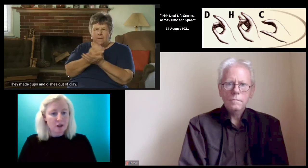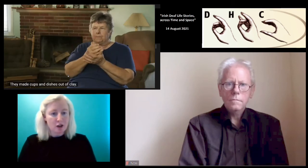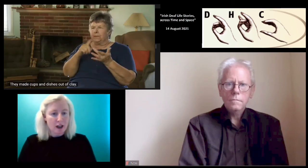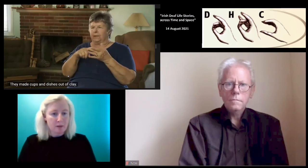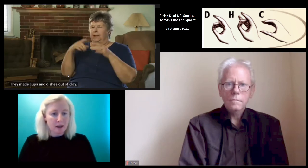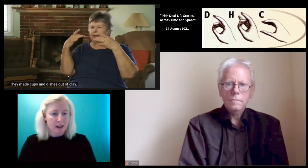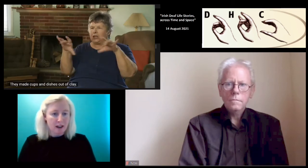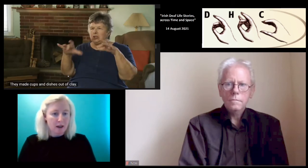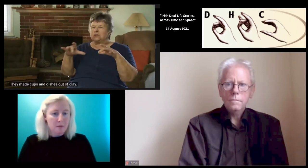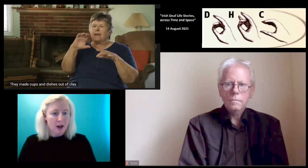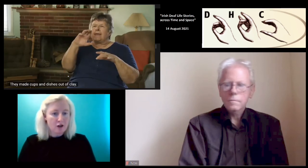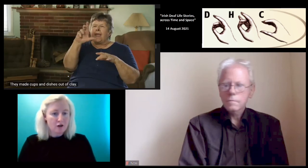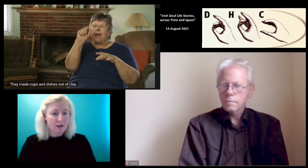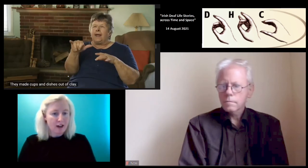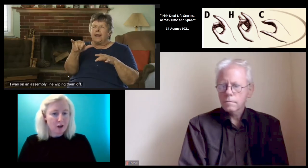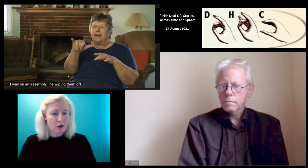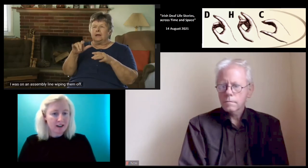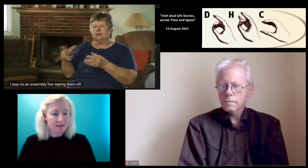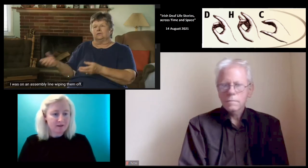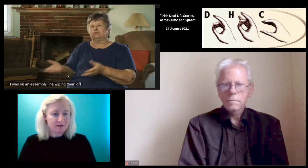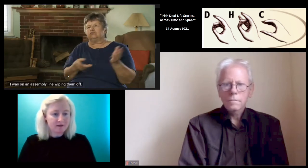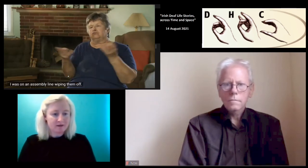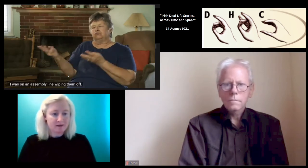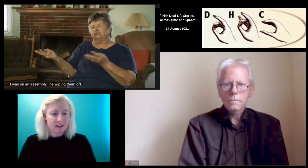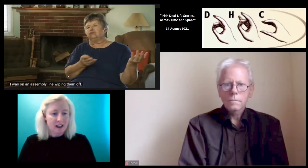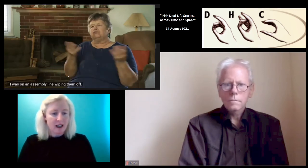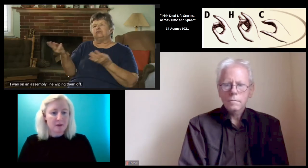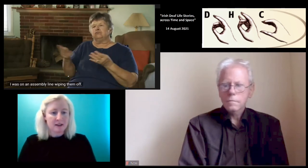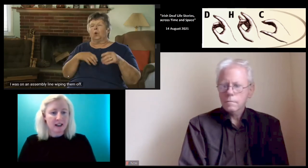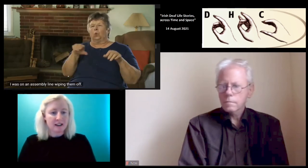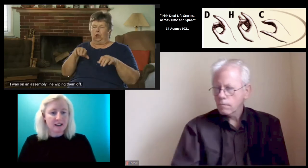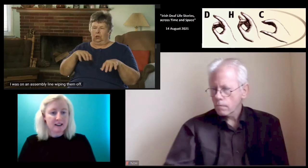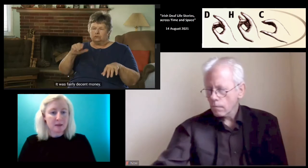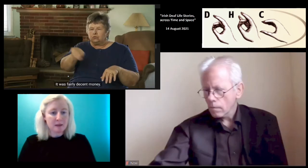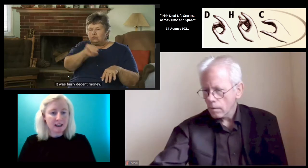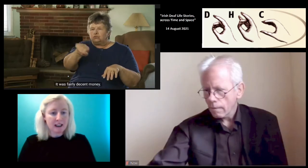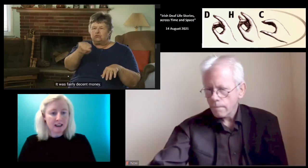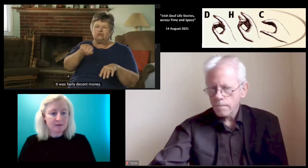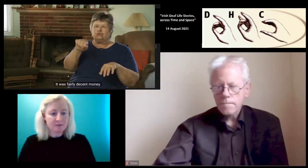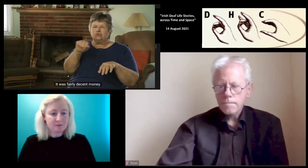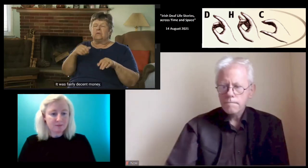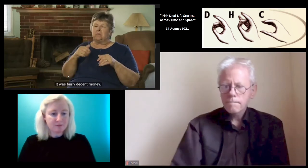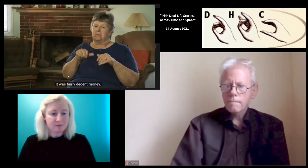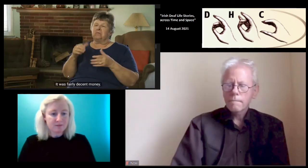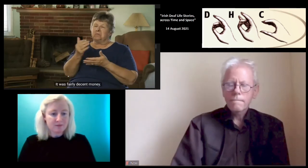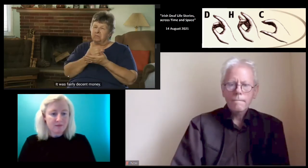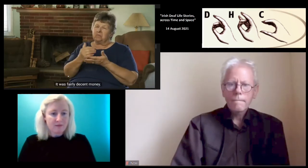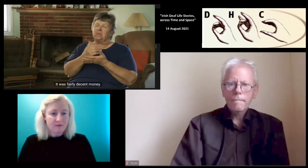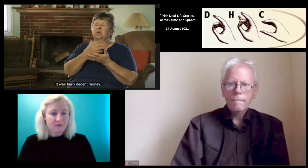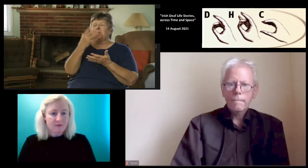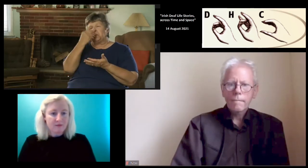I found a job in a pottery factory. I was on an assembly line.